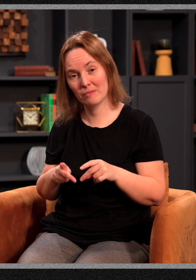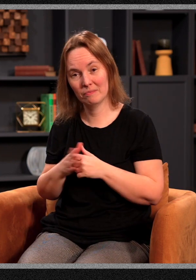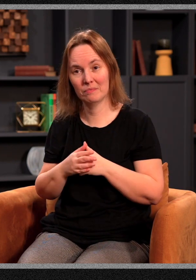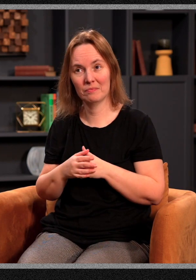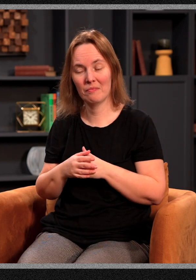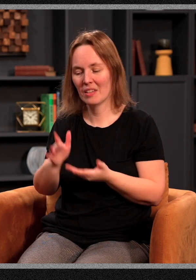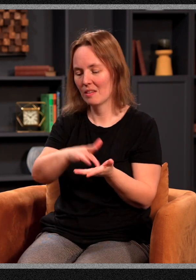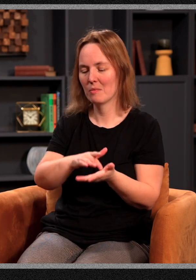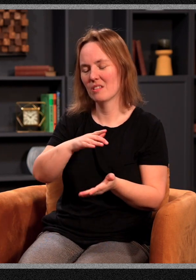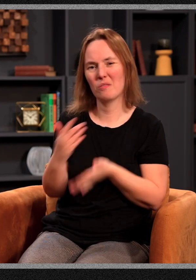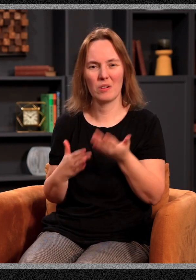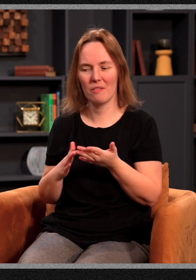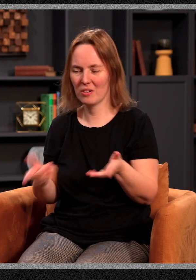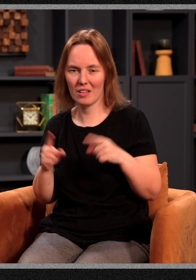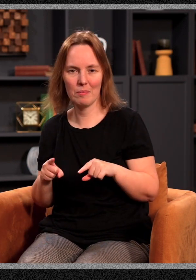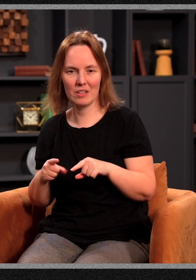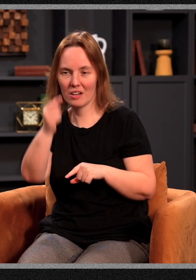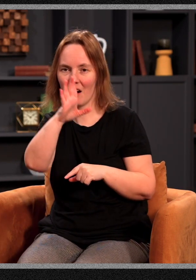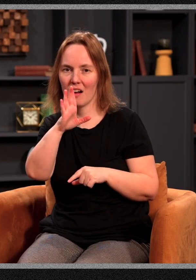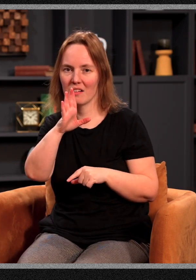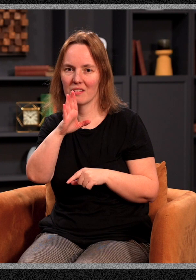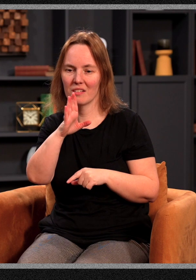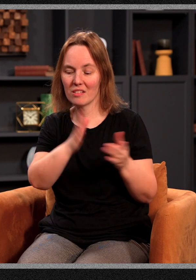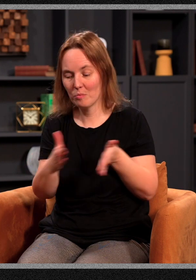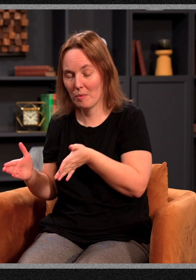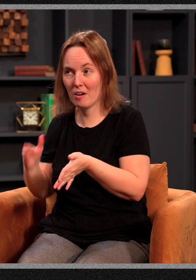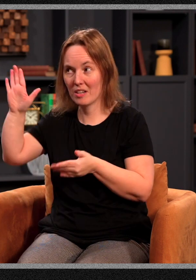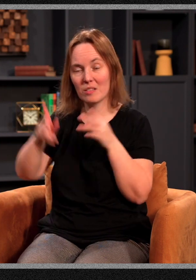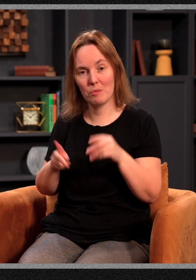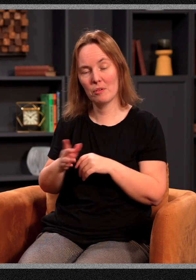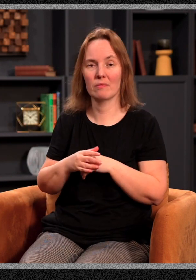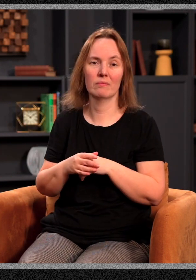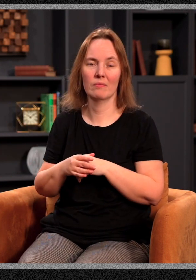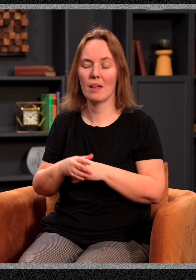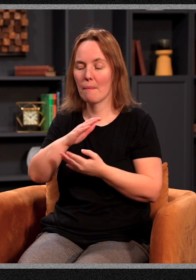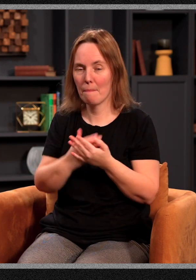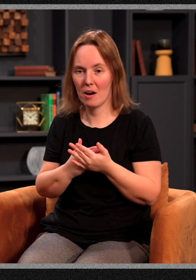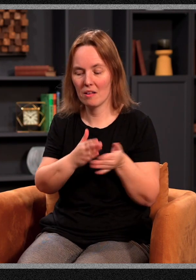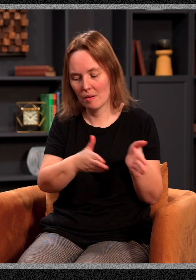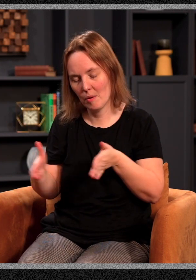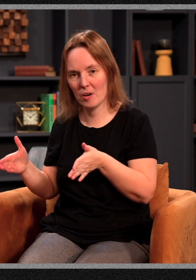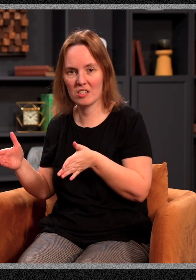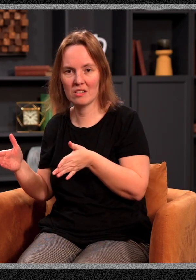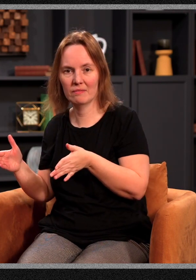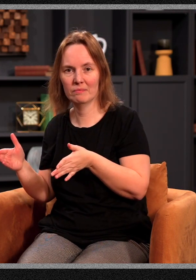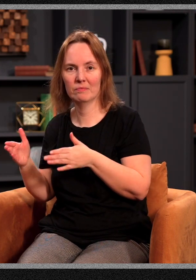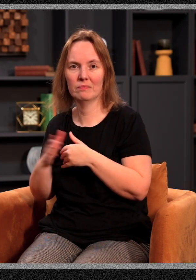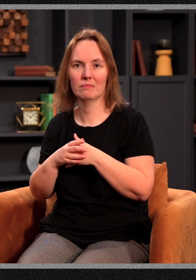ahead, but in the midst of whatever is going on, we know that God is preparing his people. Now, part of that preparation in preparing his